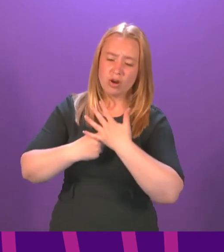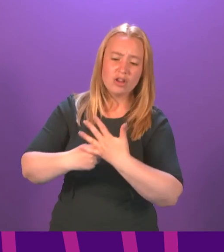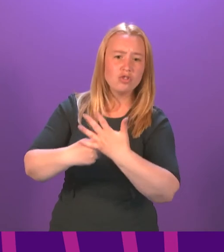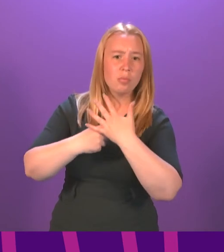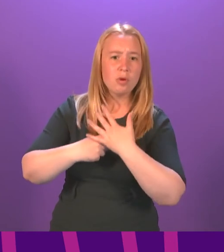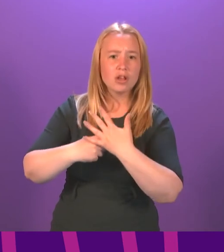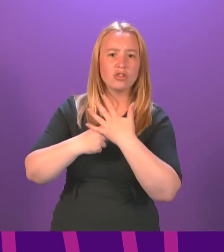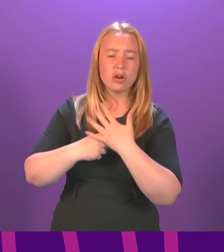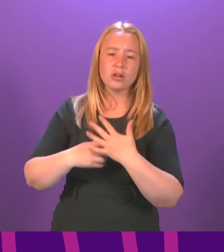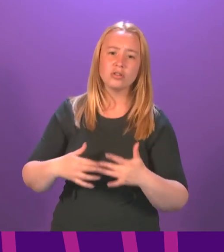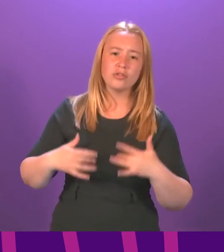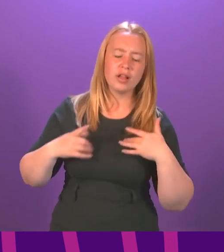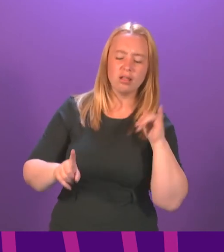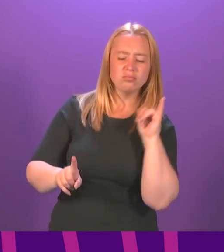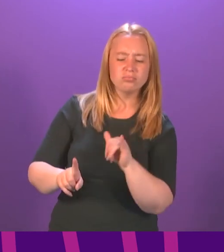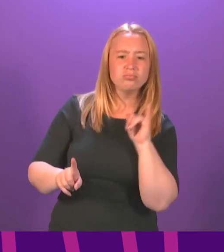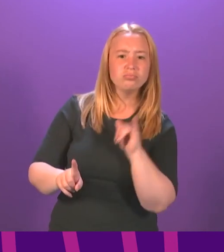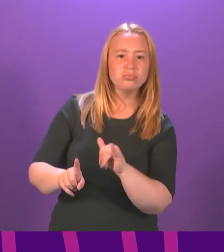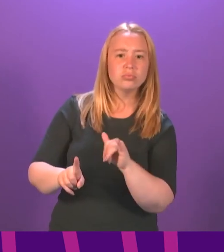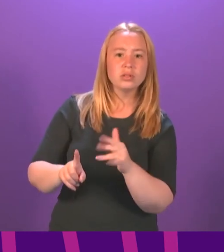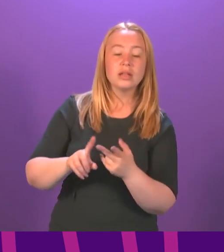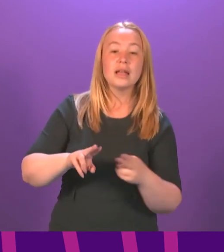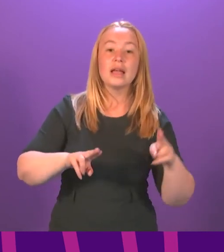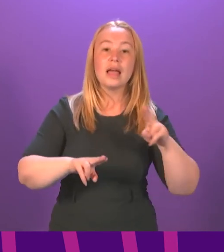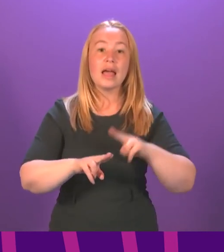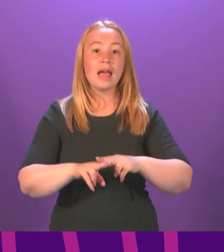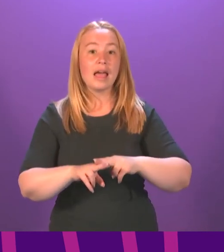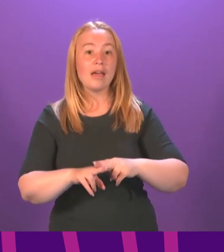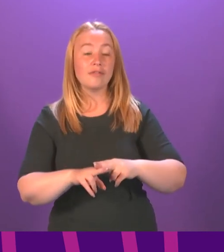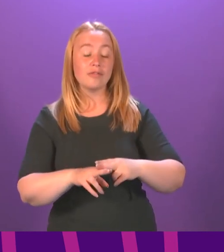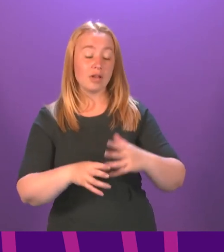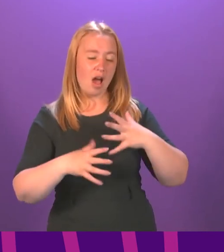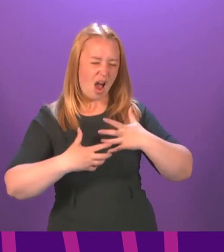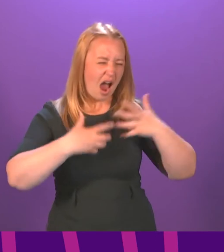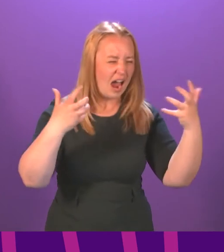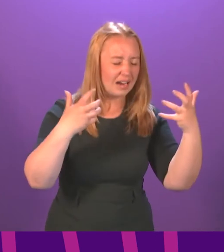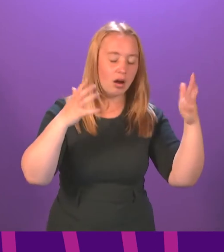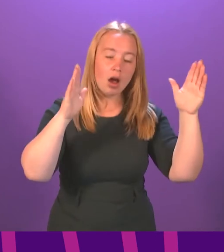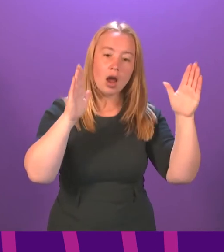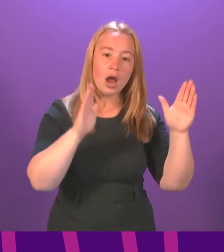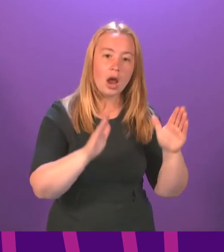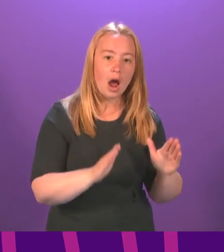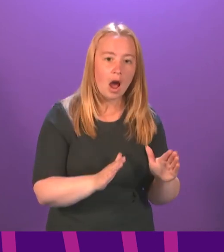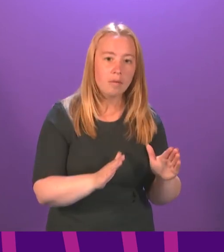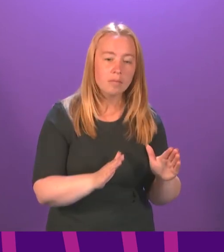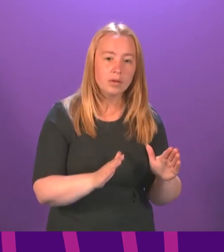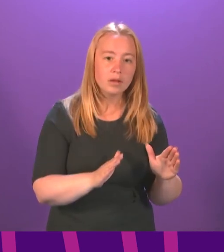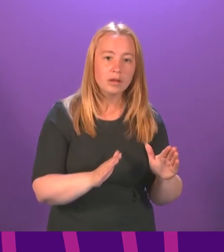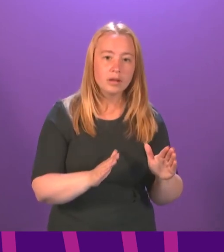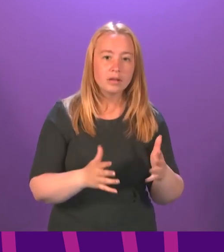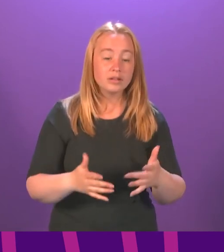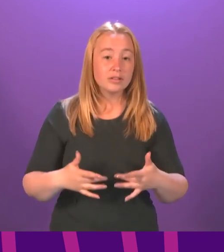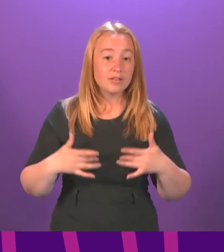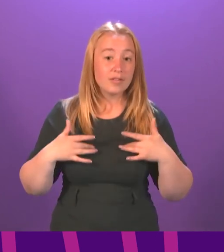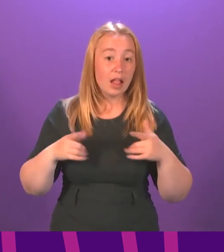tendency. Even if the sun sets on our anger, it doesn't so easily set on our tweets.